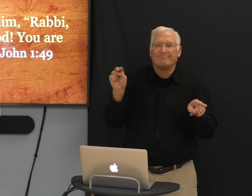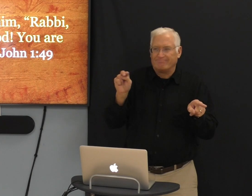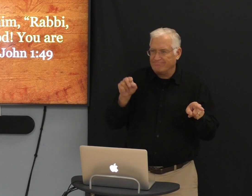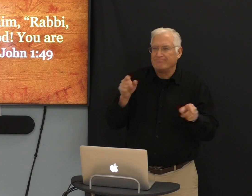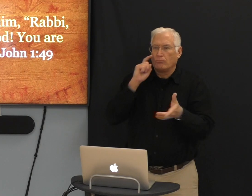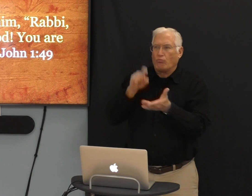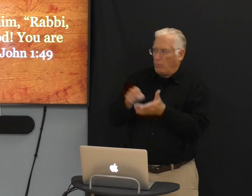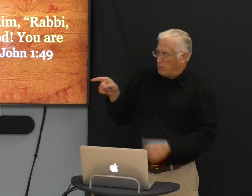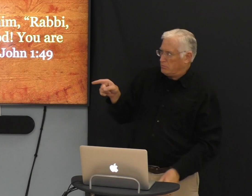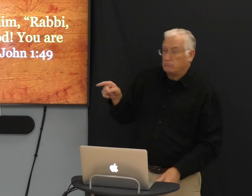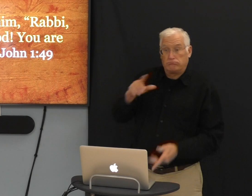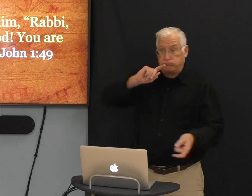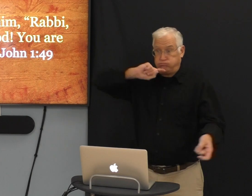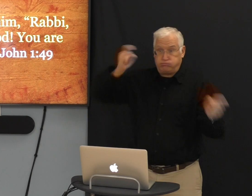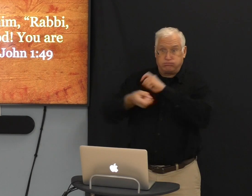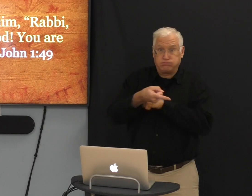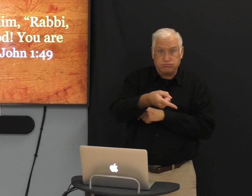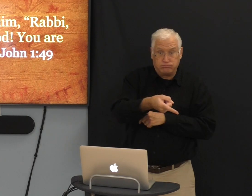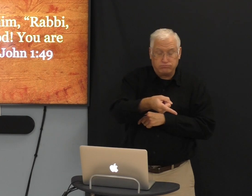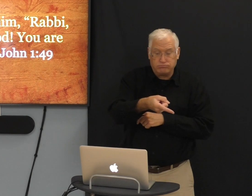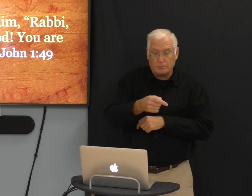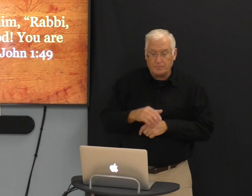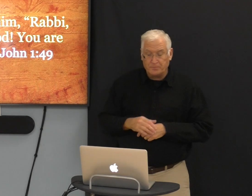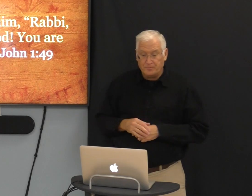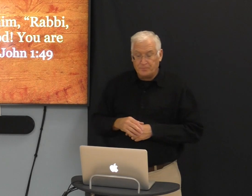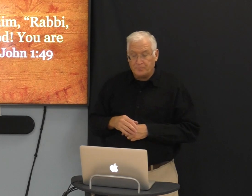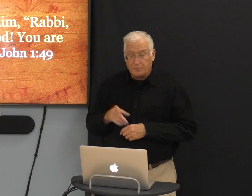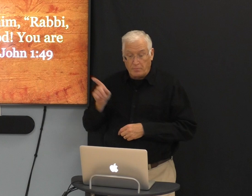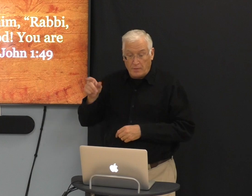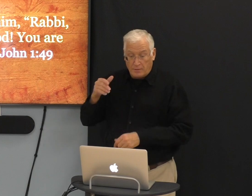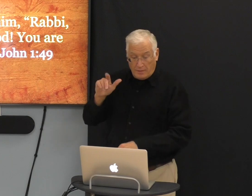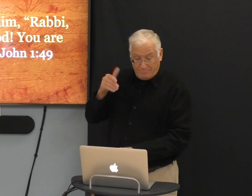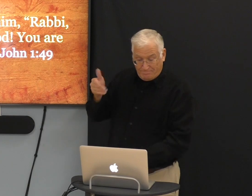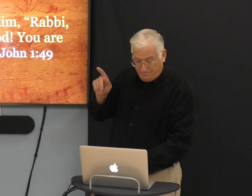gospel. It's just like Nathaniel. He noticed the gospel.